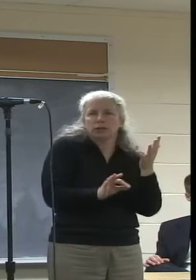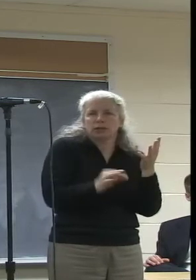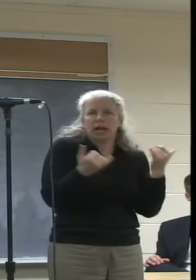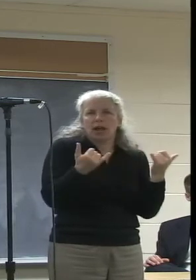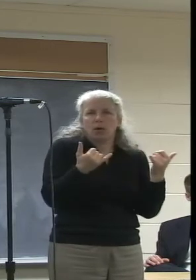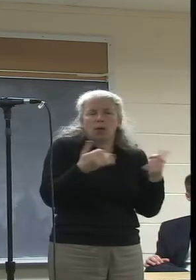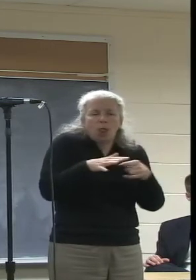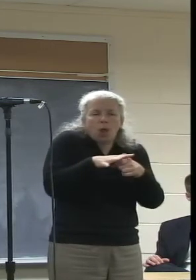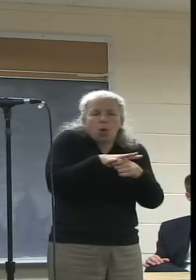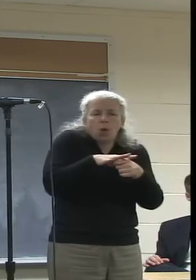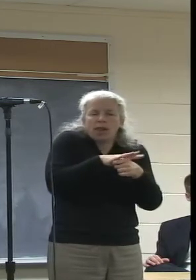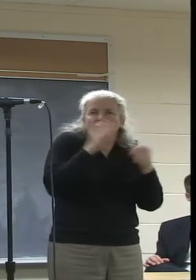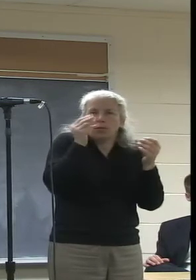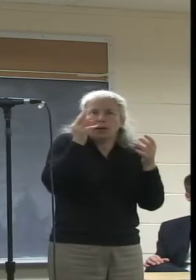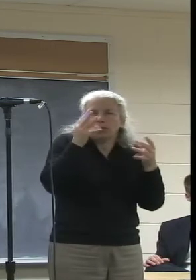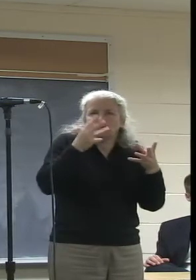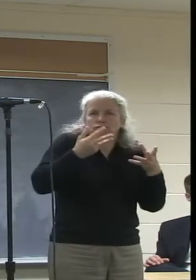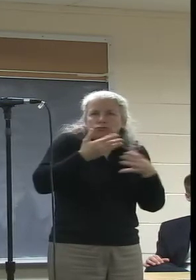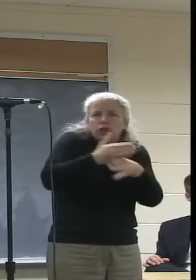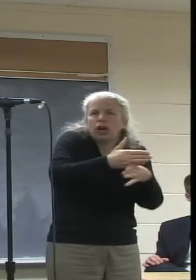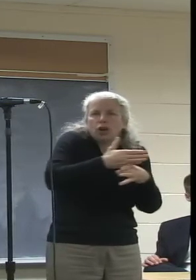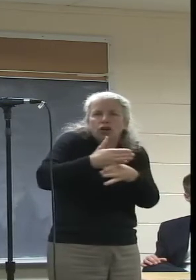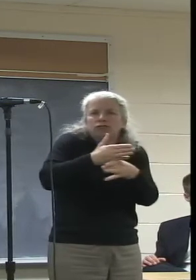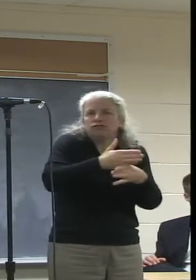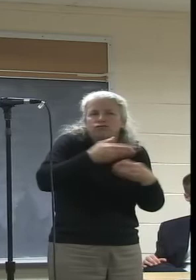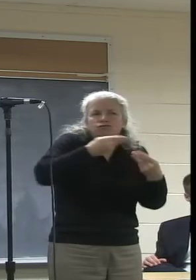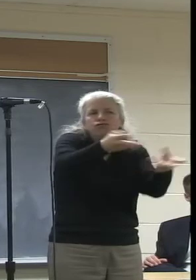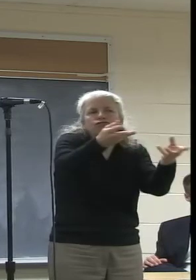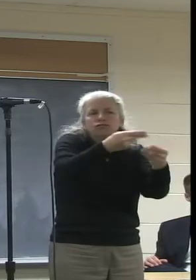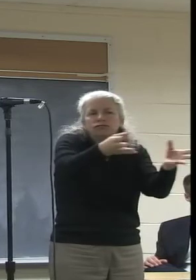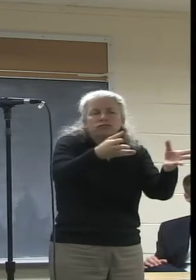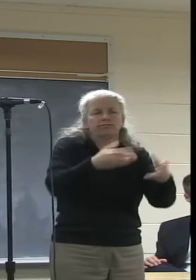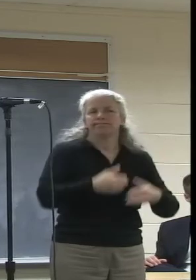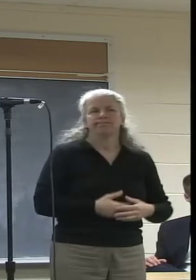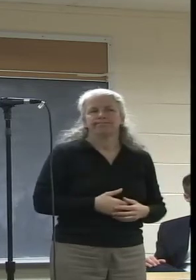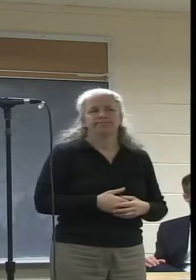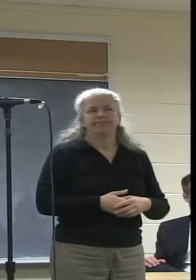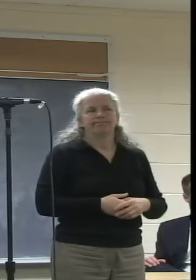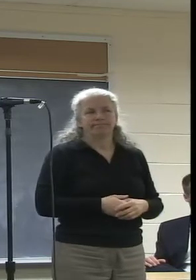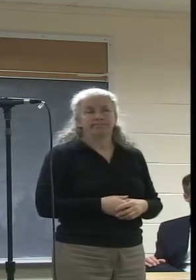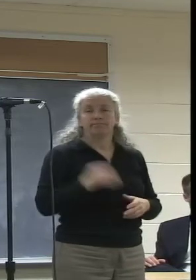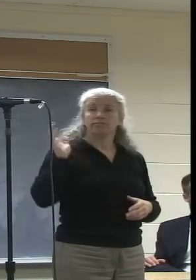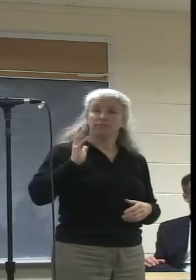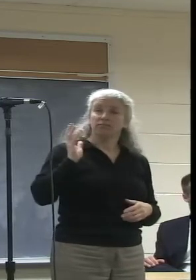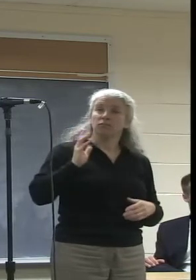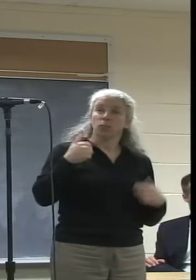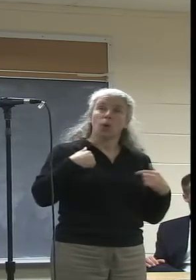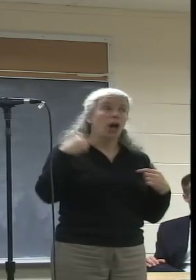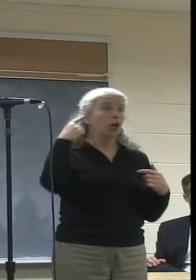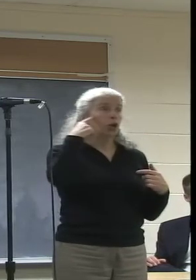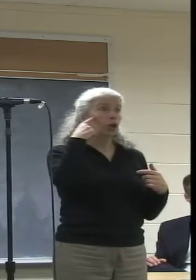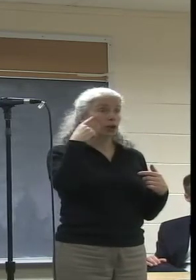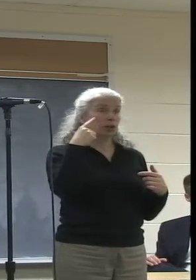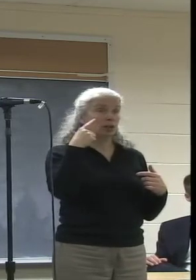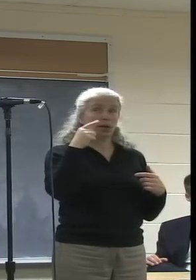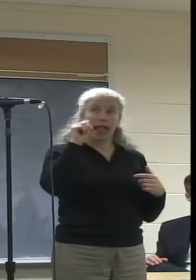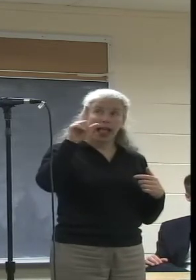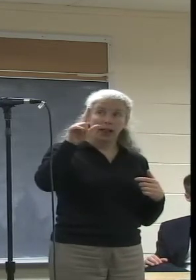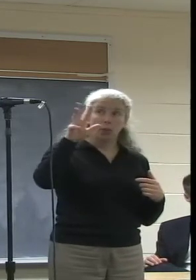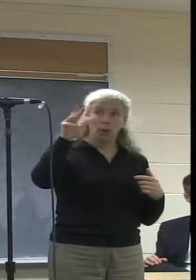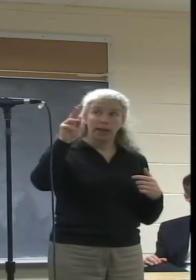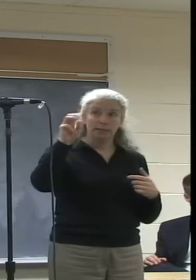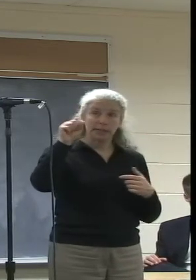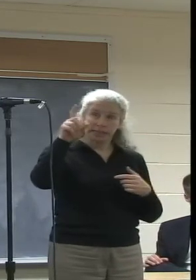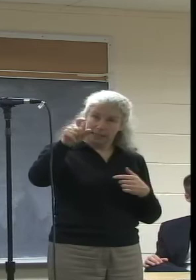information to be disseminated. And when I heard that Al Williams needed